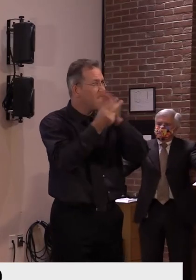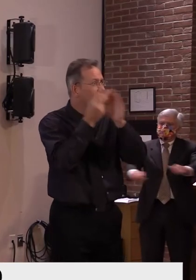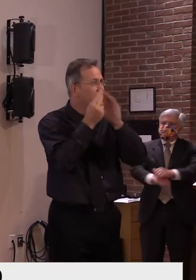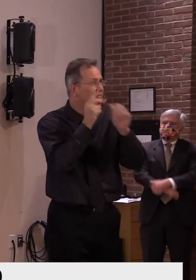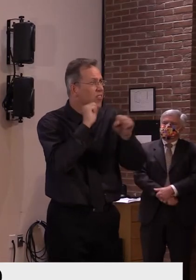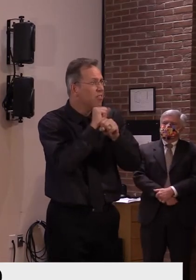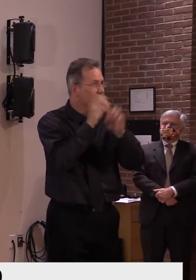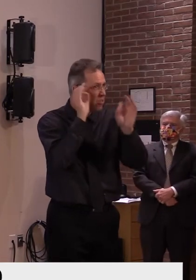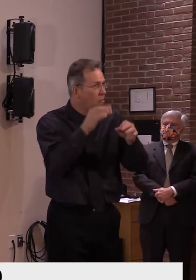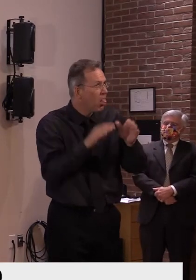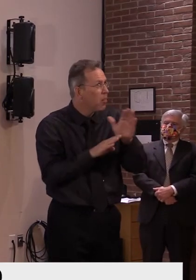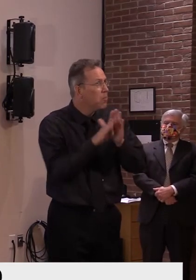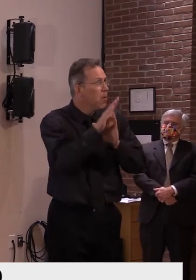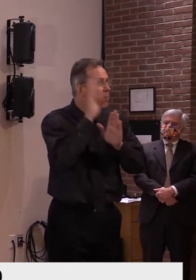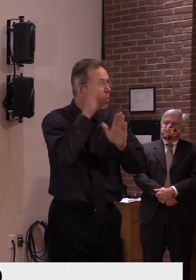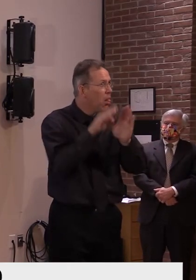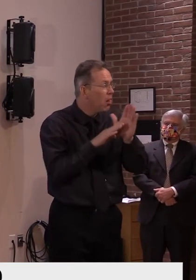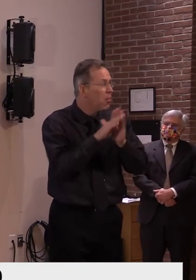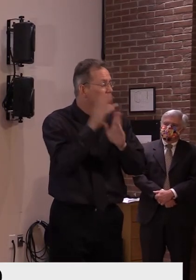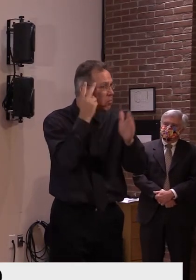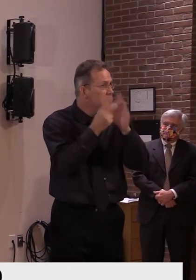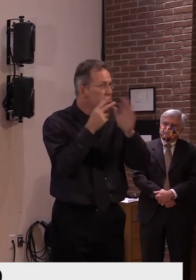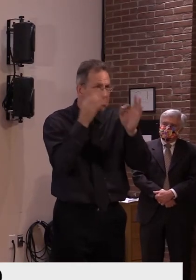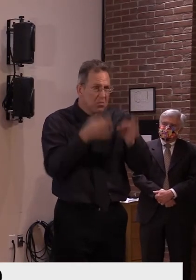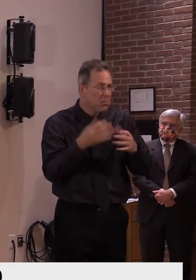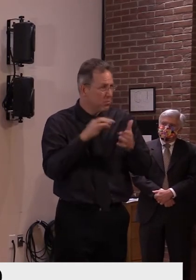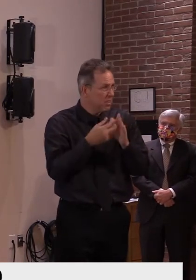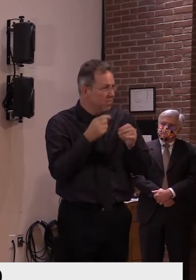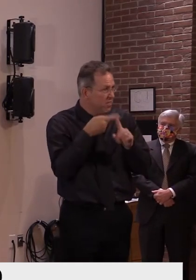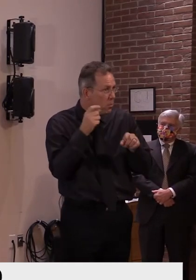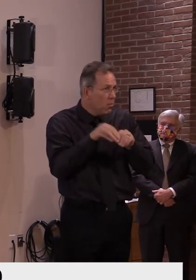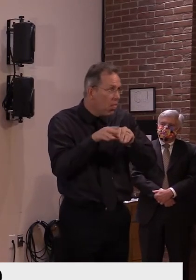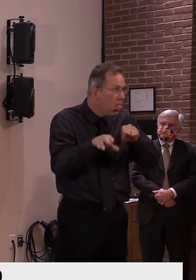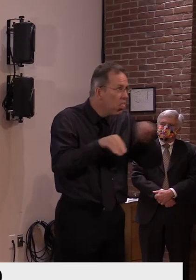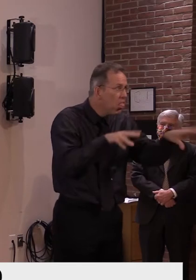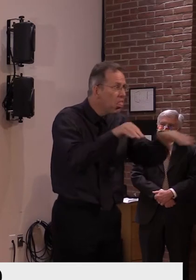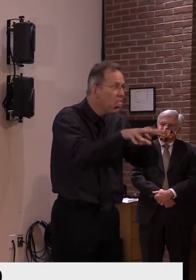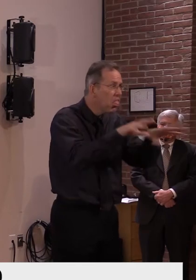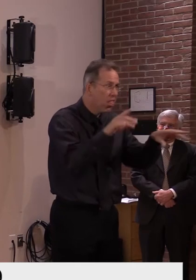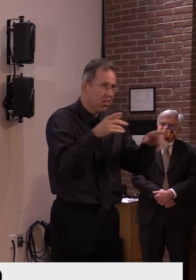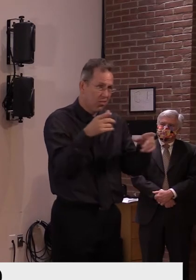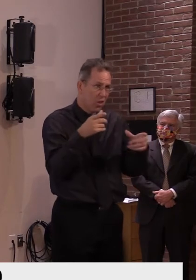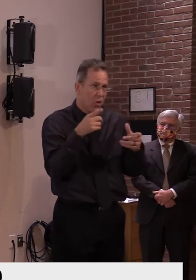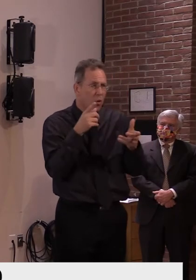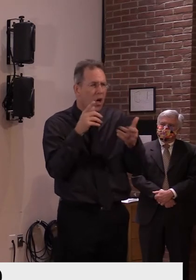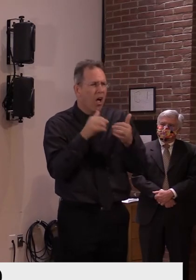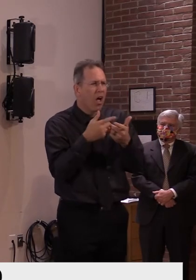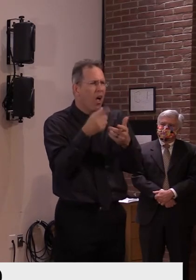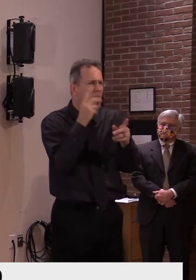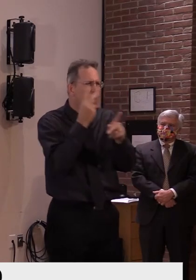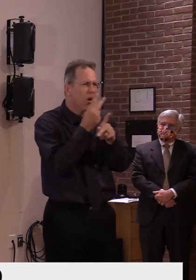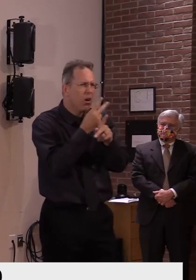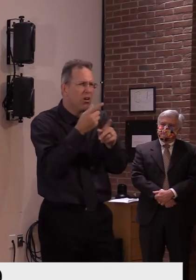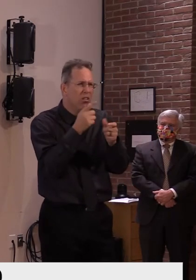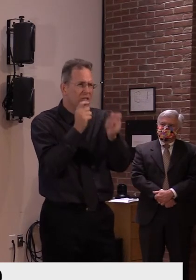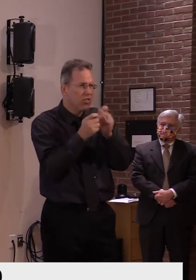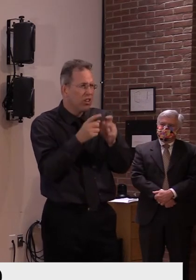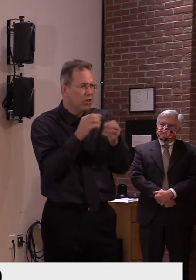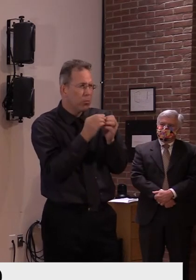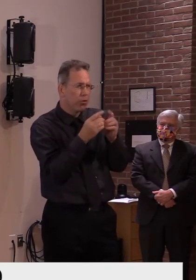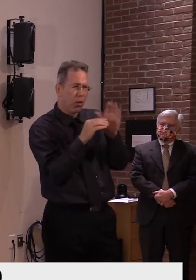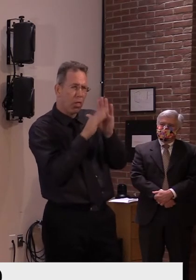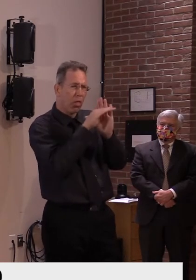and that we're just waiting for the symptoms and testing to reflect that fact? Um, and lastly, you said the modeling has more granular